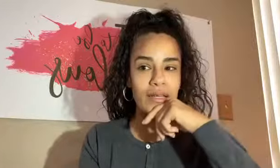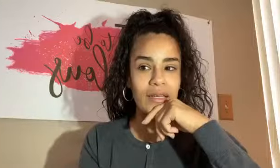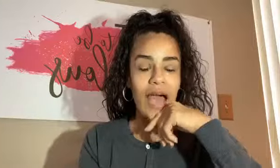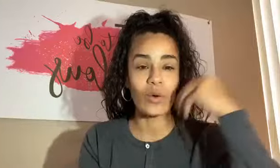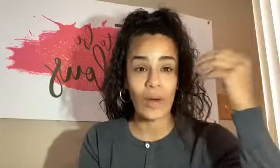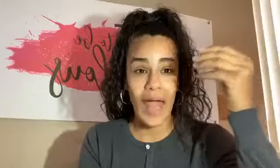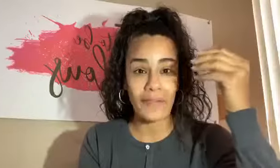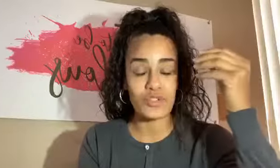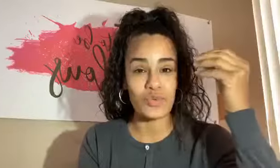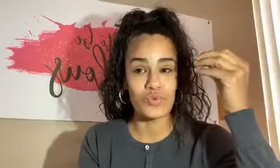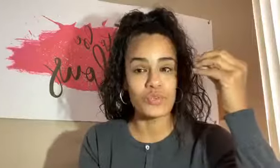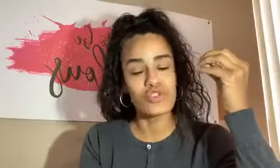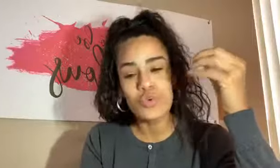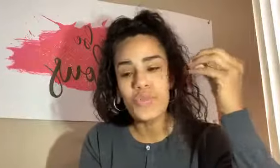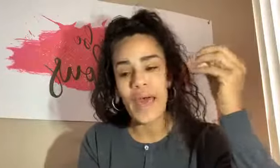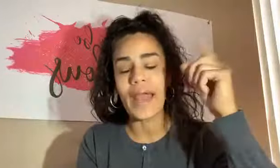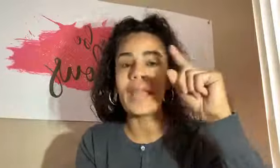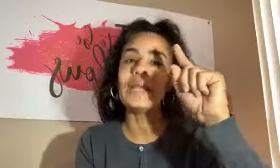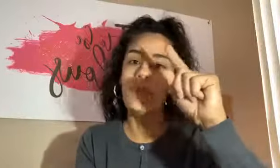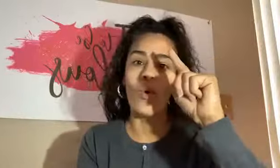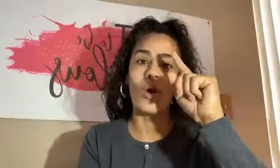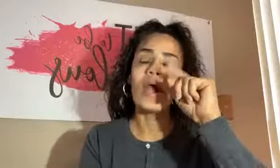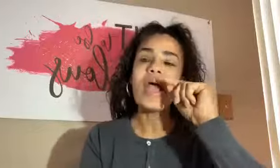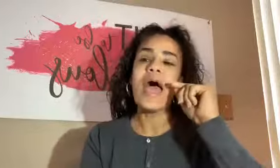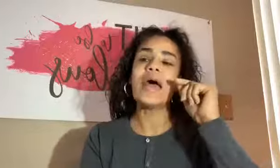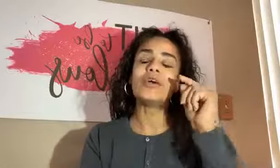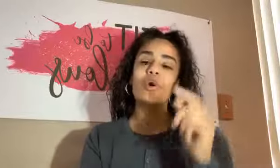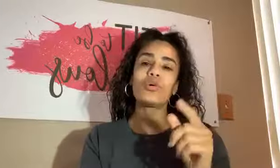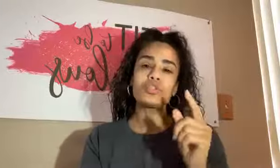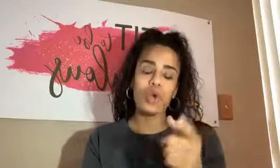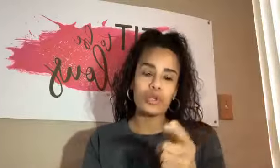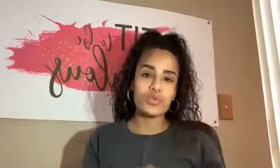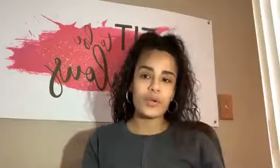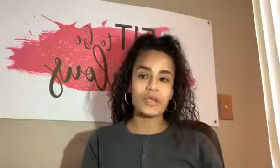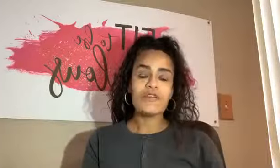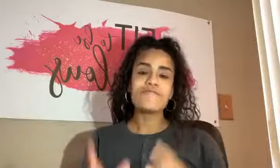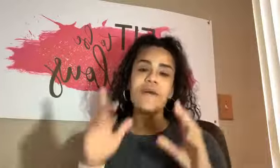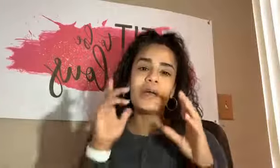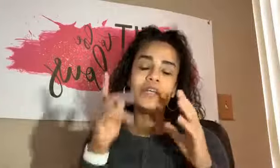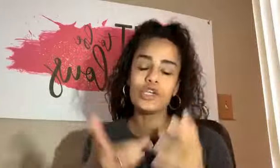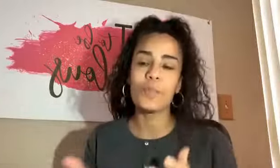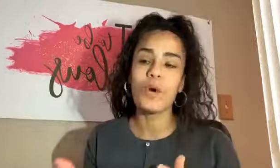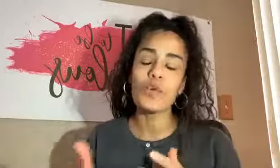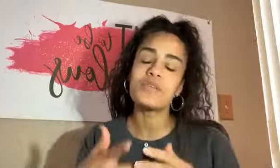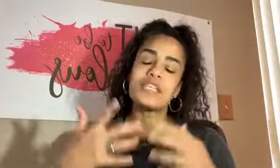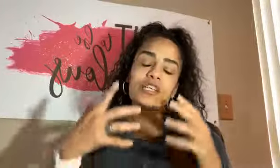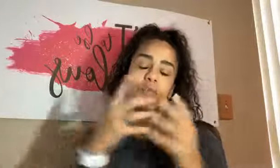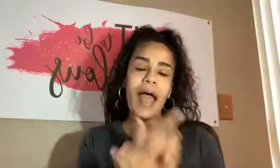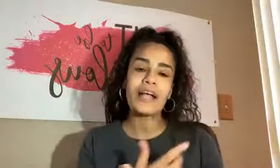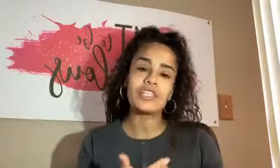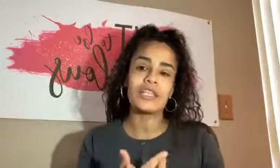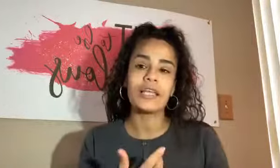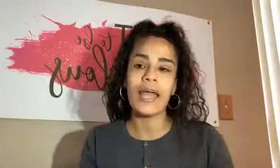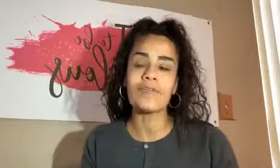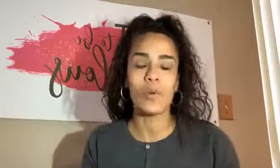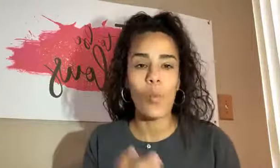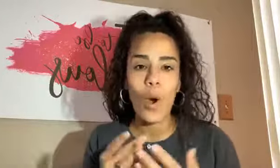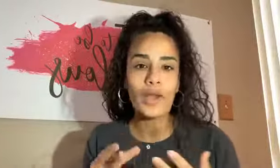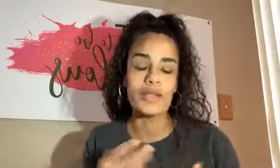I don't have to do that anymore. And it all starts with finding your purpose and your passion in life and what it